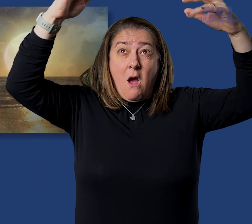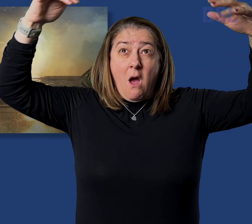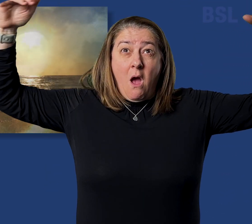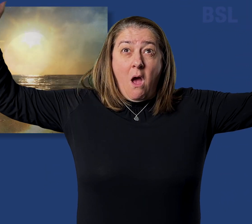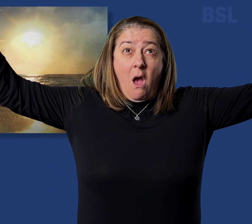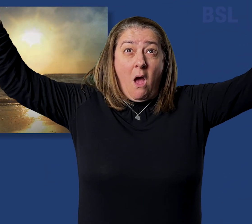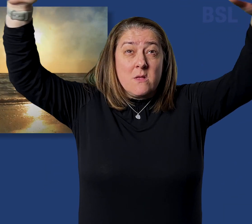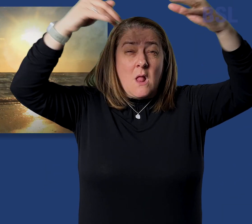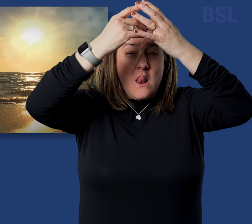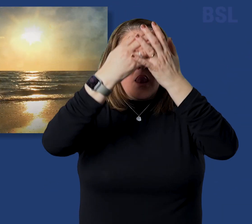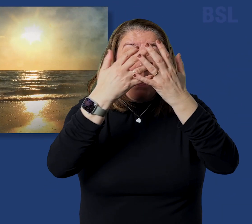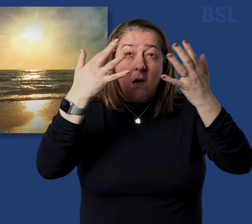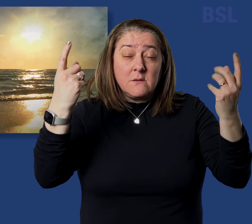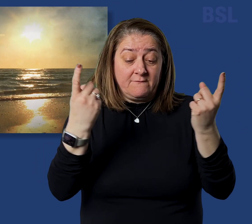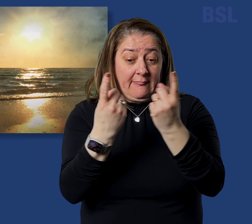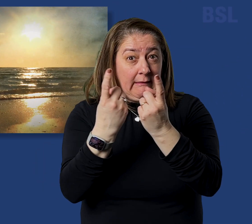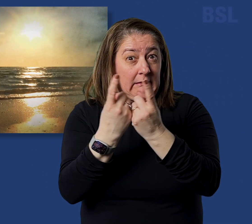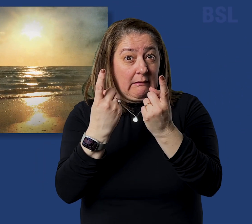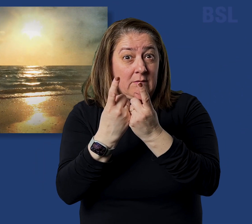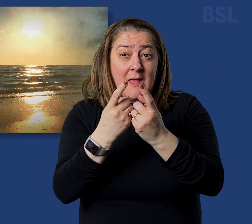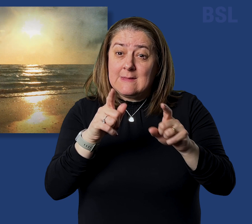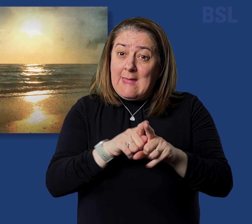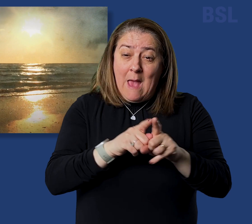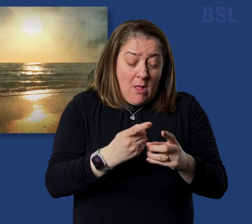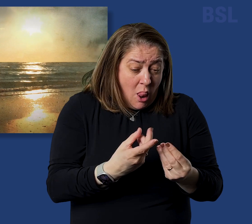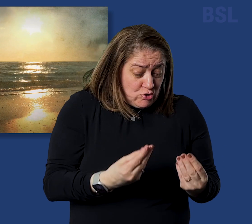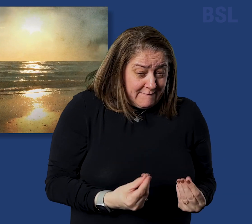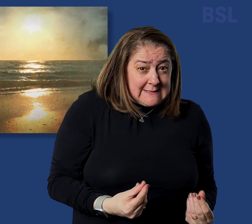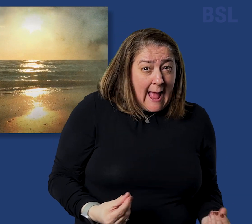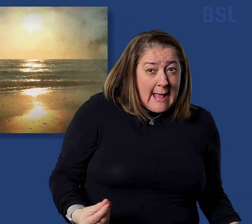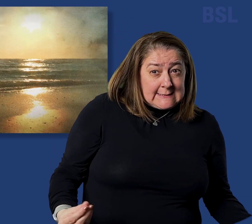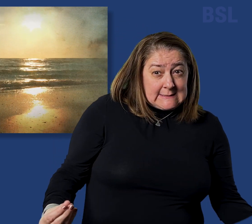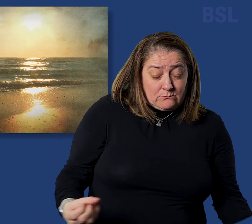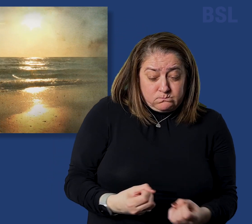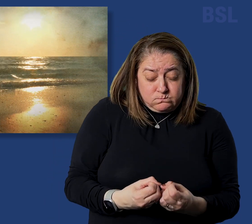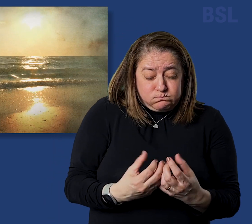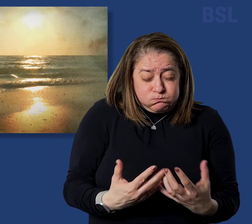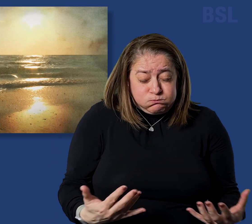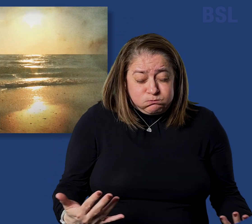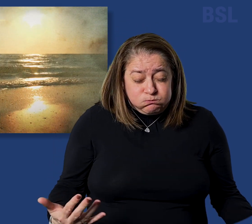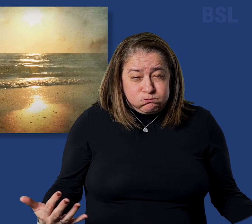sky in multitude, and as the sand which is by the seashore innumerable.